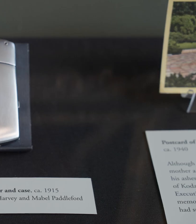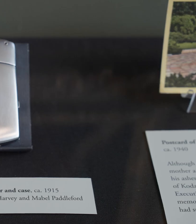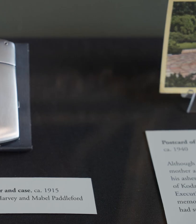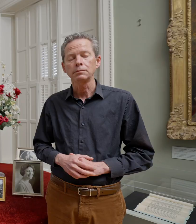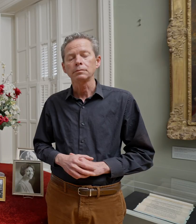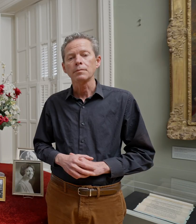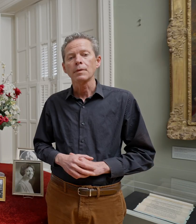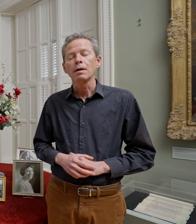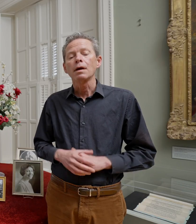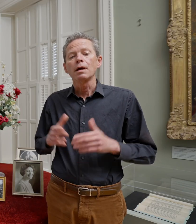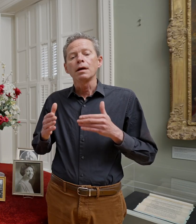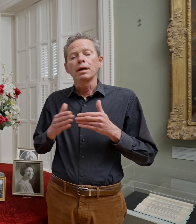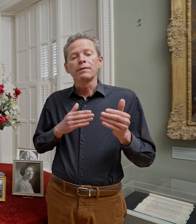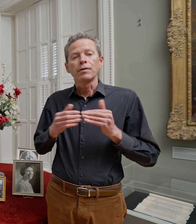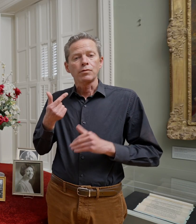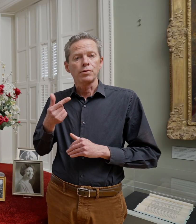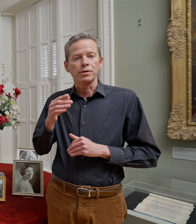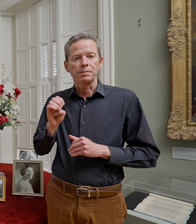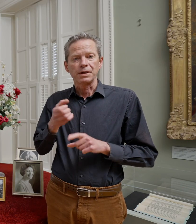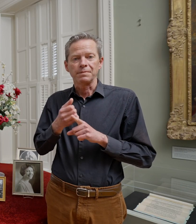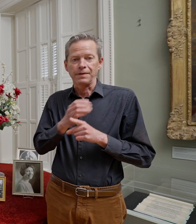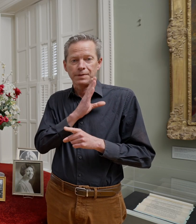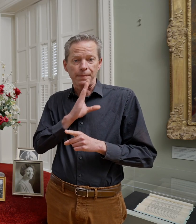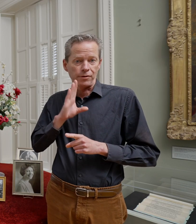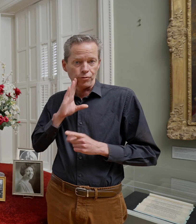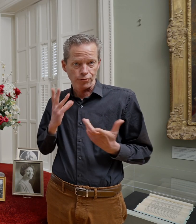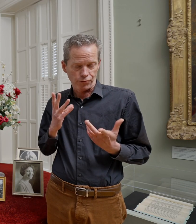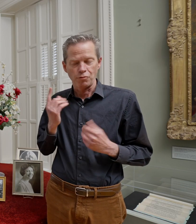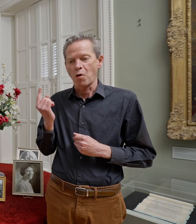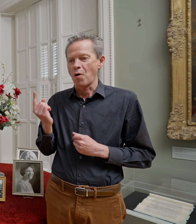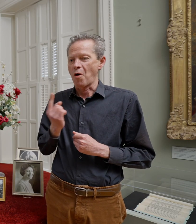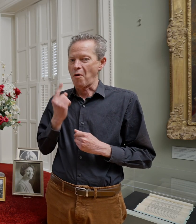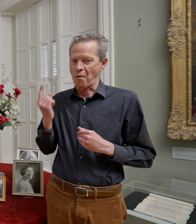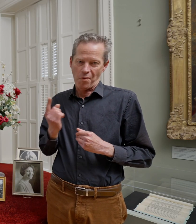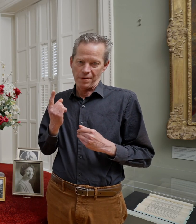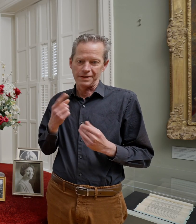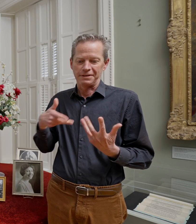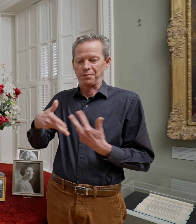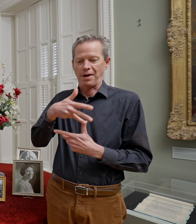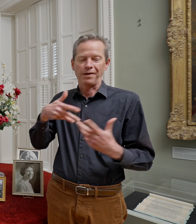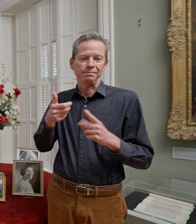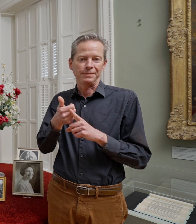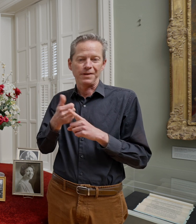Even though George Eastman was a bachelor, he always managed to surround himself with beautiful women.